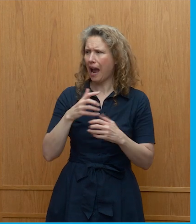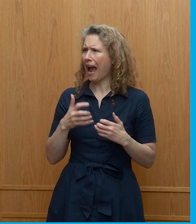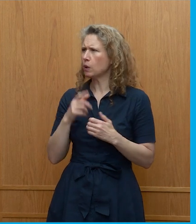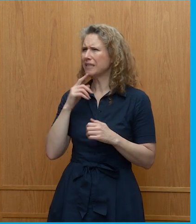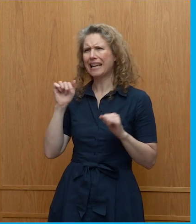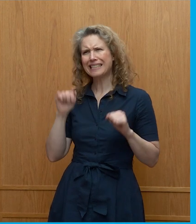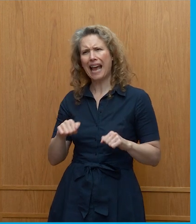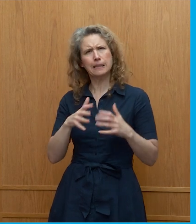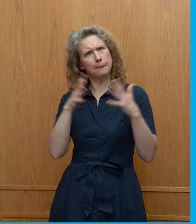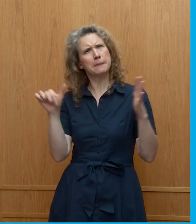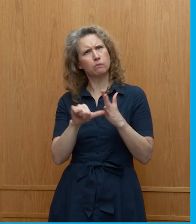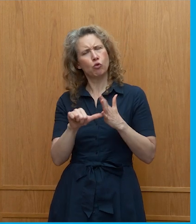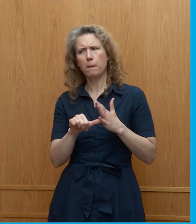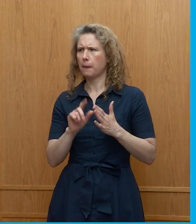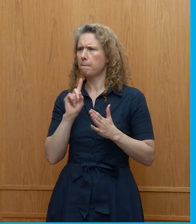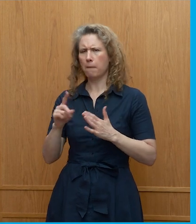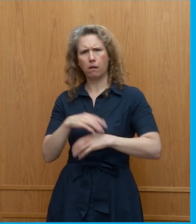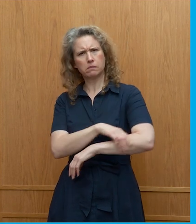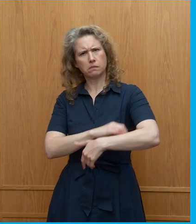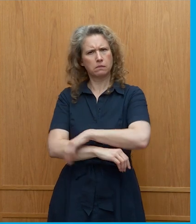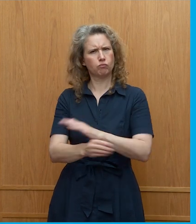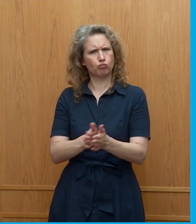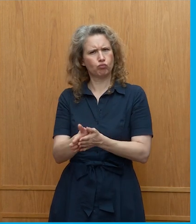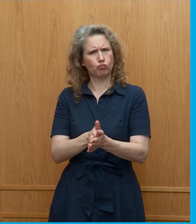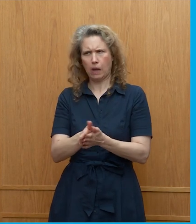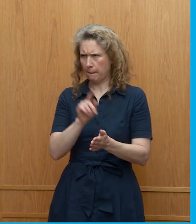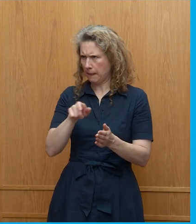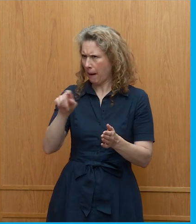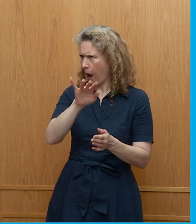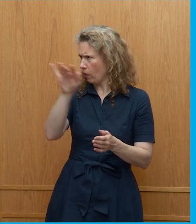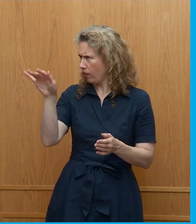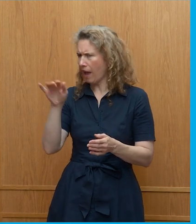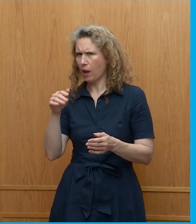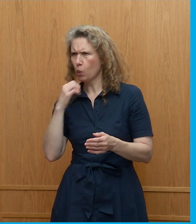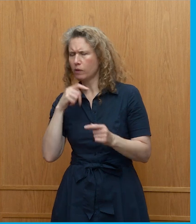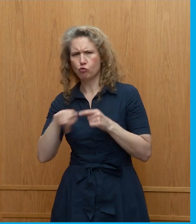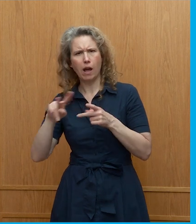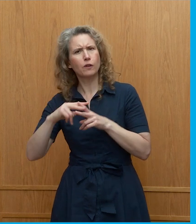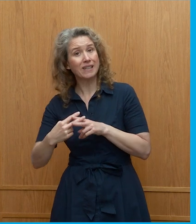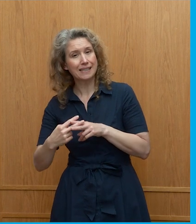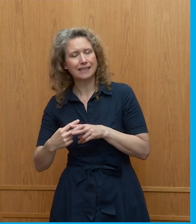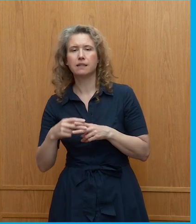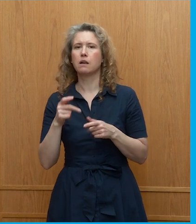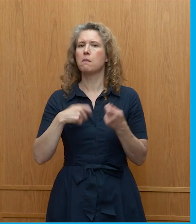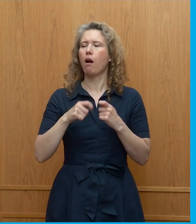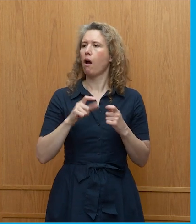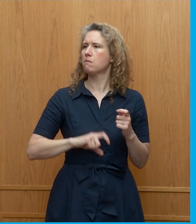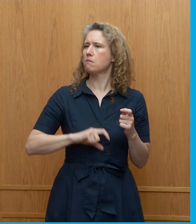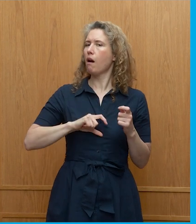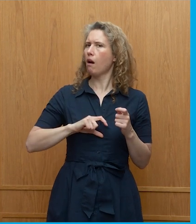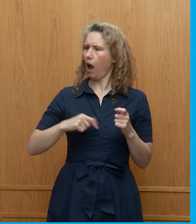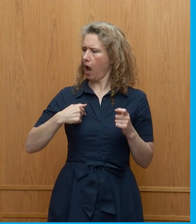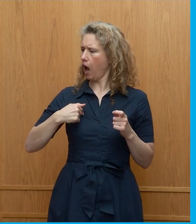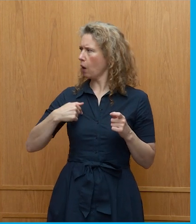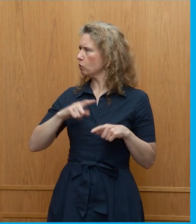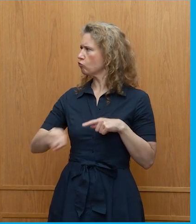these are big problems but okay there are people that we're going to try to fix them right then it encourages people to fix